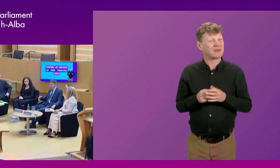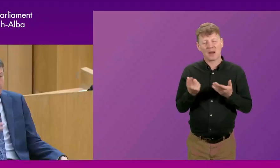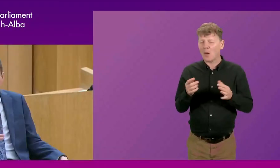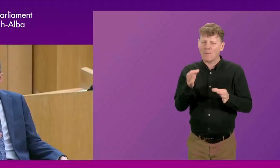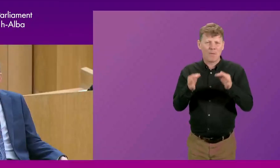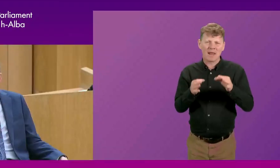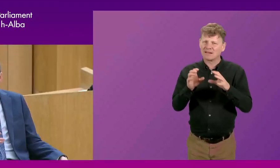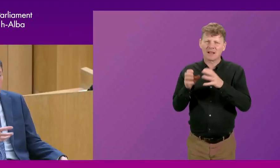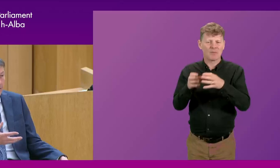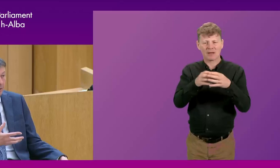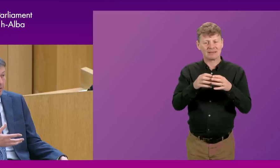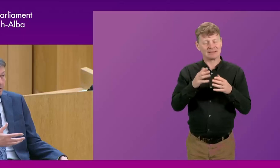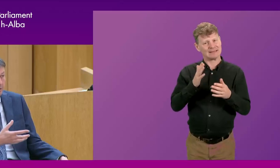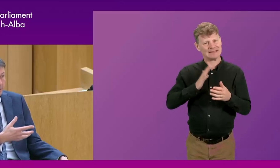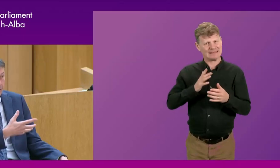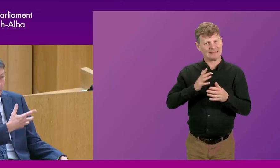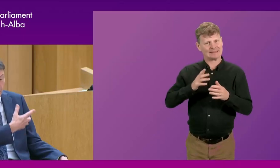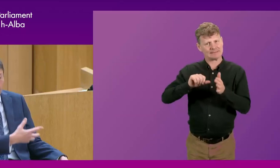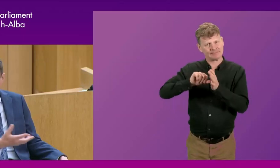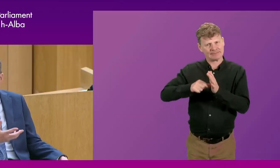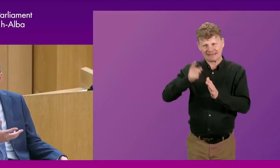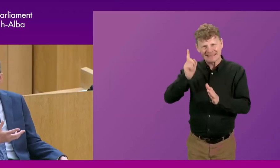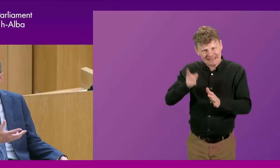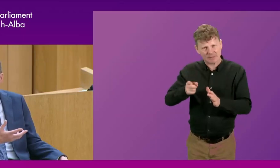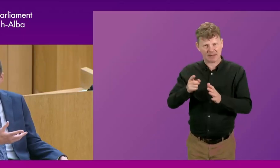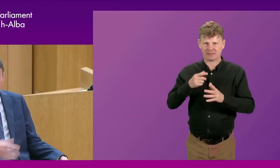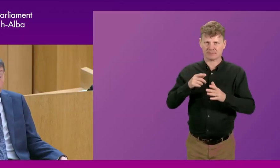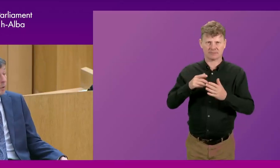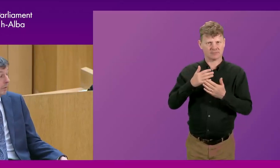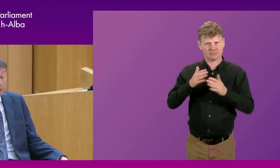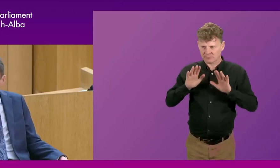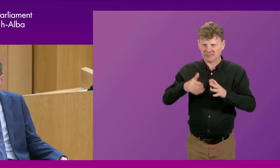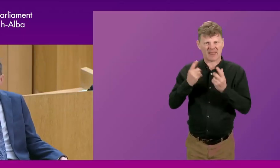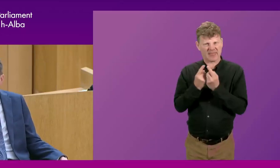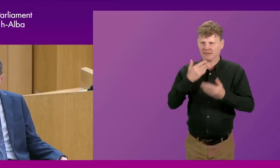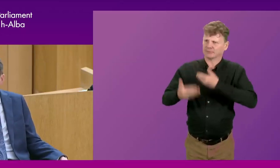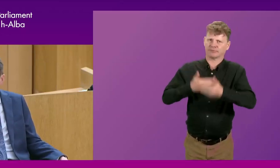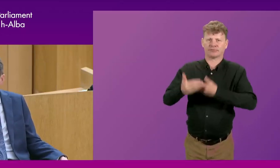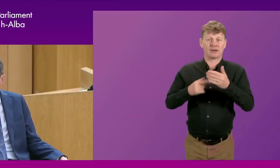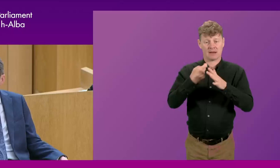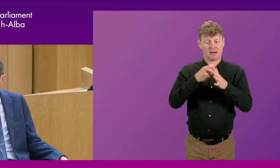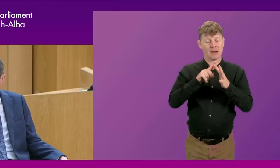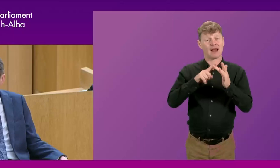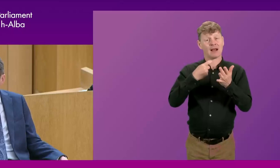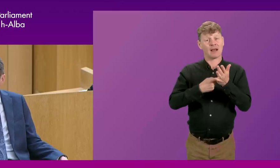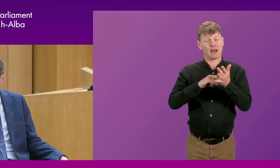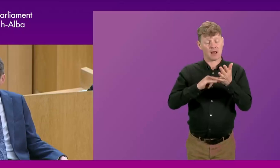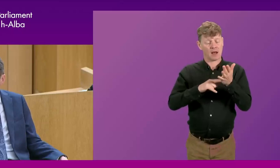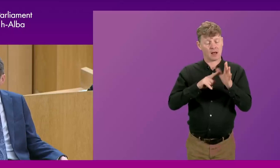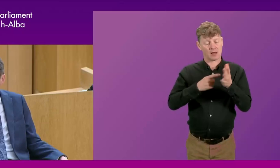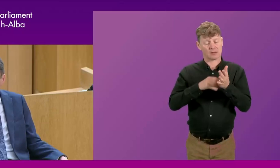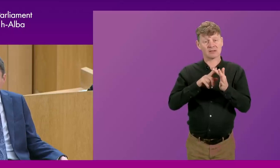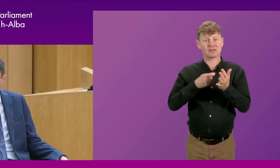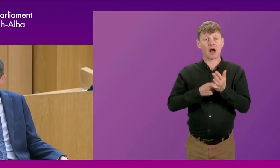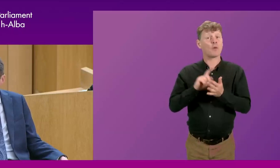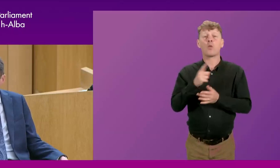political parties. Discipline is quite important to get things done. If you want to get your agenda through... I noticed the very first thing that Keir Starmer did, elected down